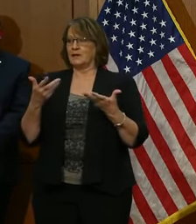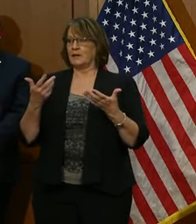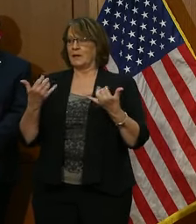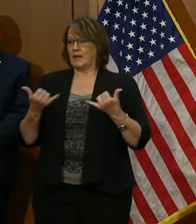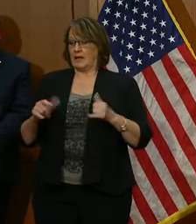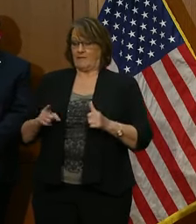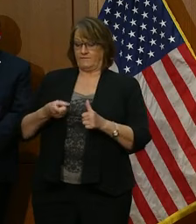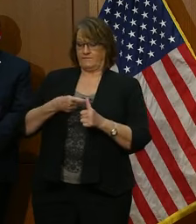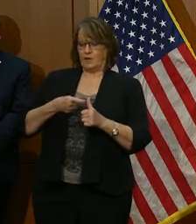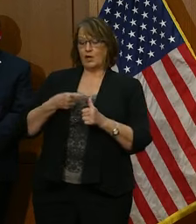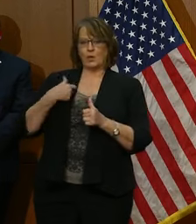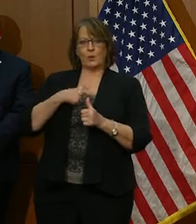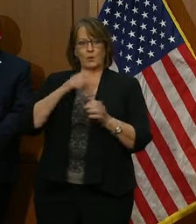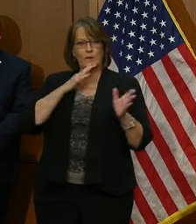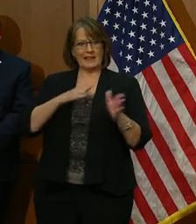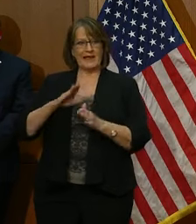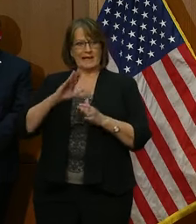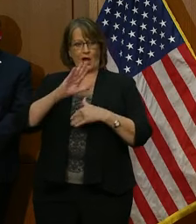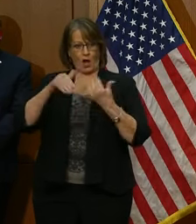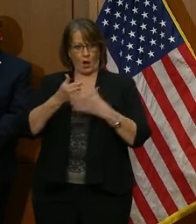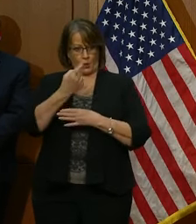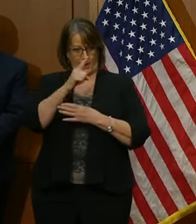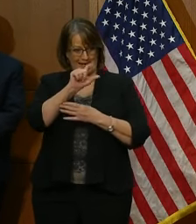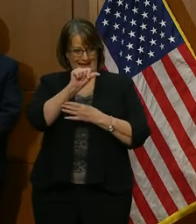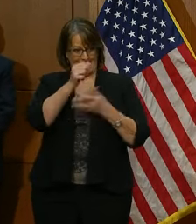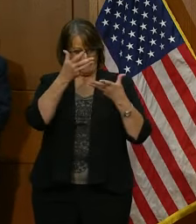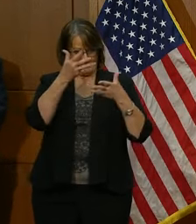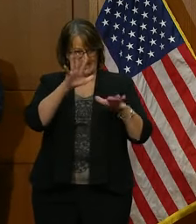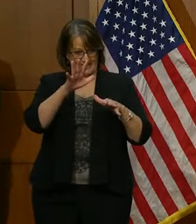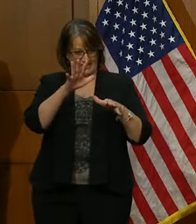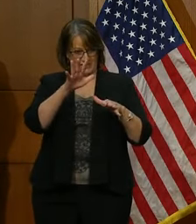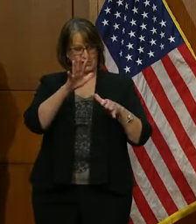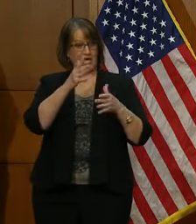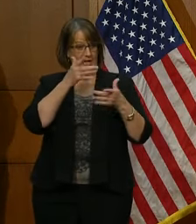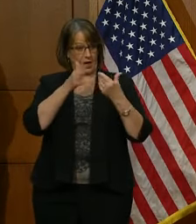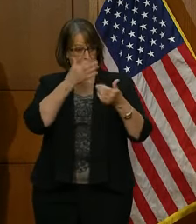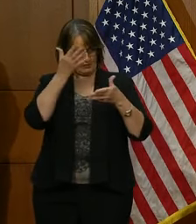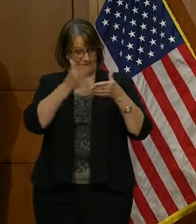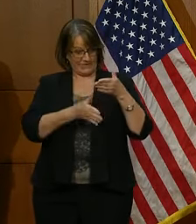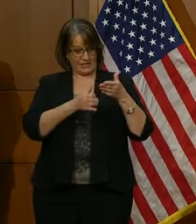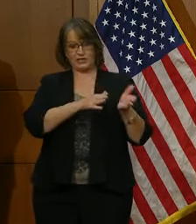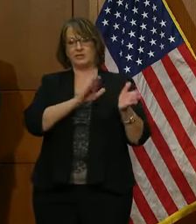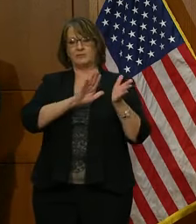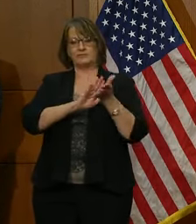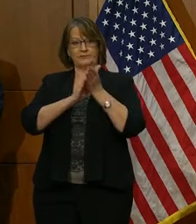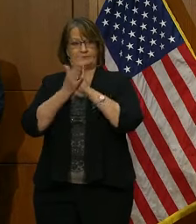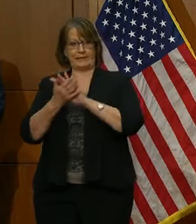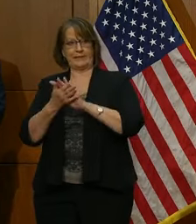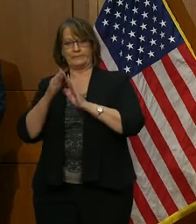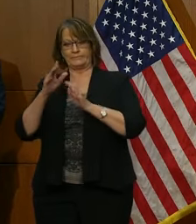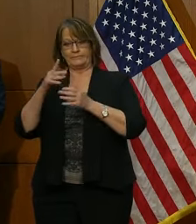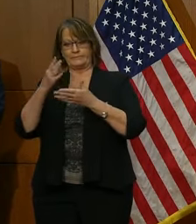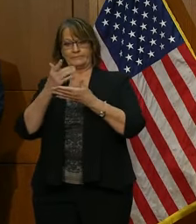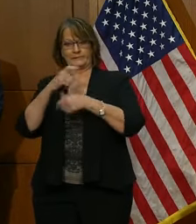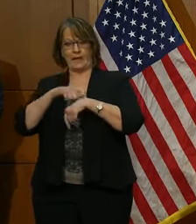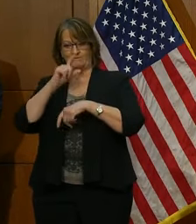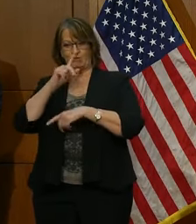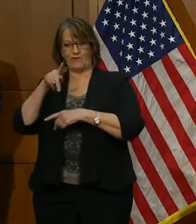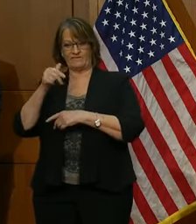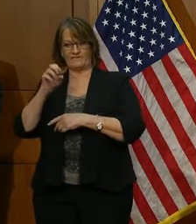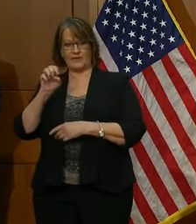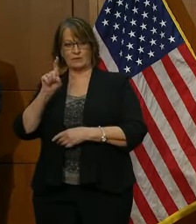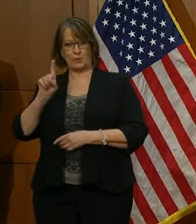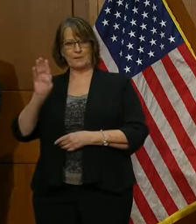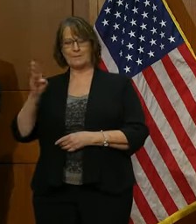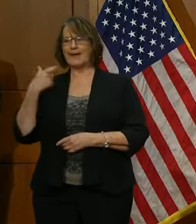initially we were going to do phase 1A, and then when we saw that that was near complete, moved to phase 1B. But we realized,